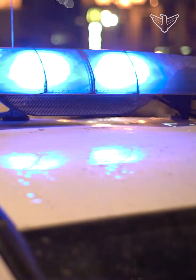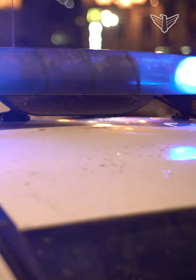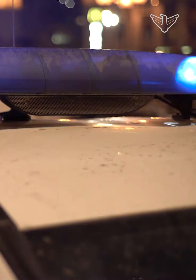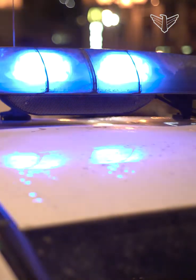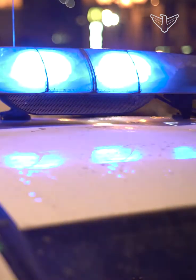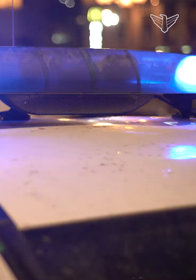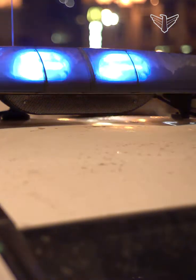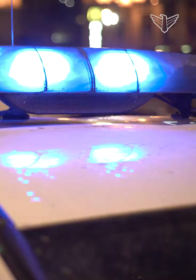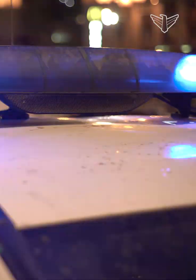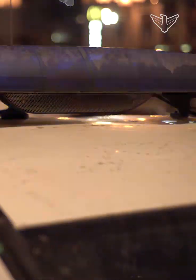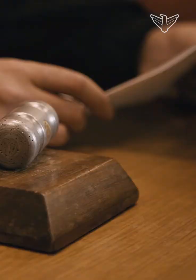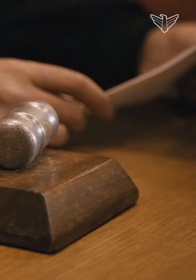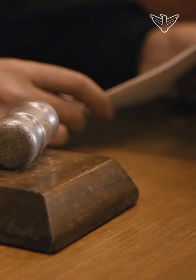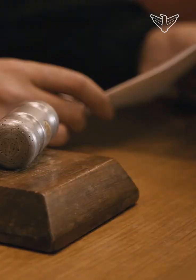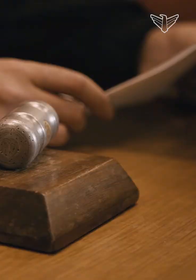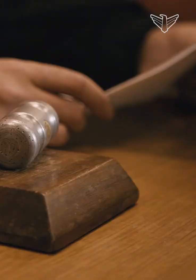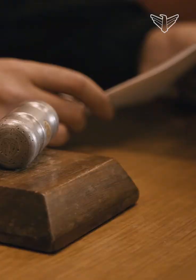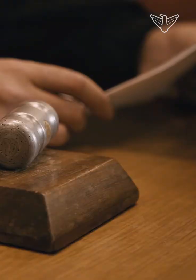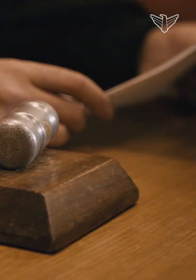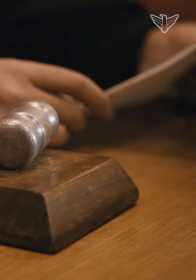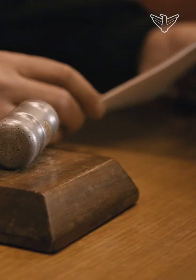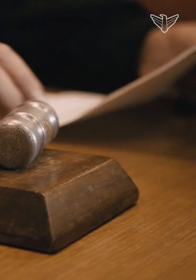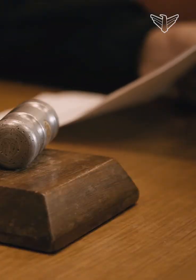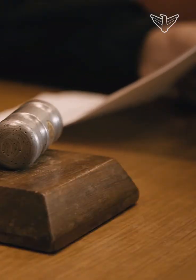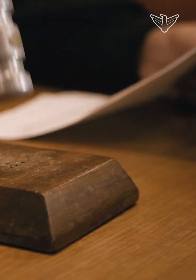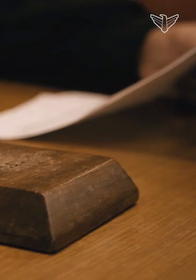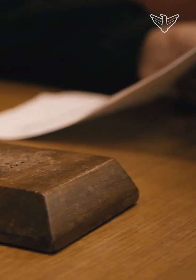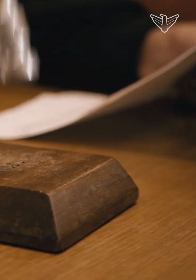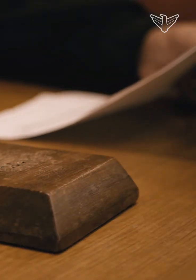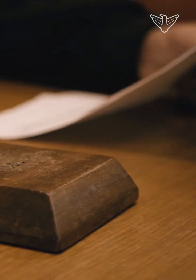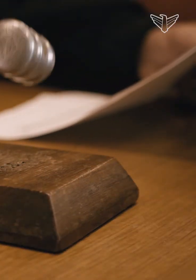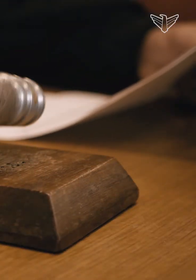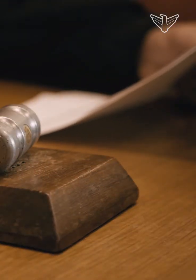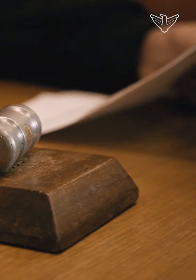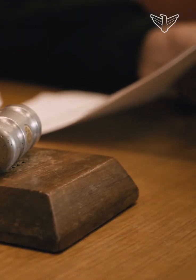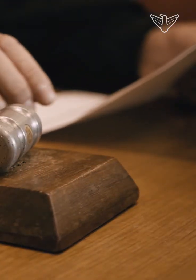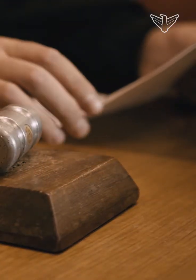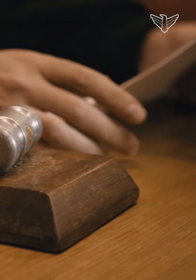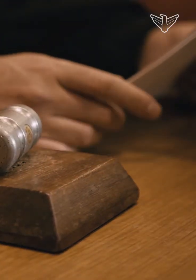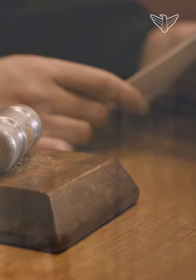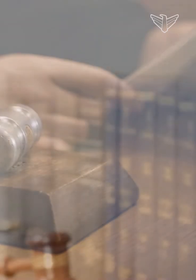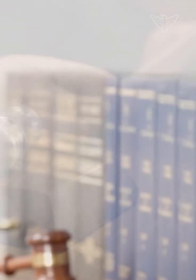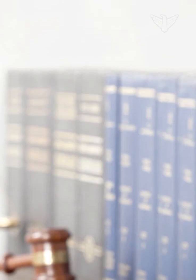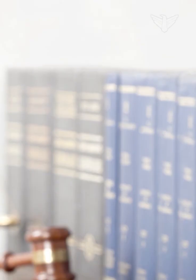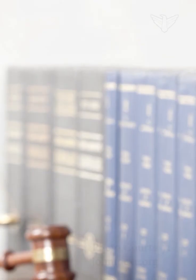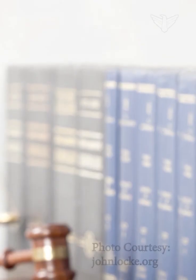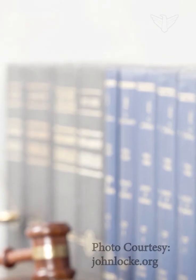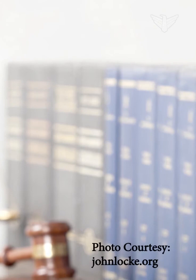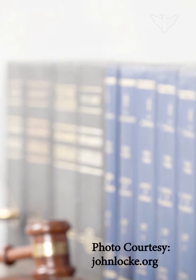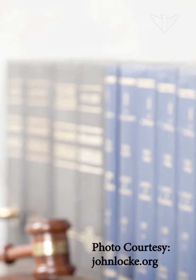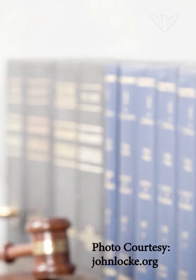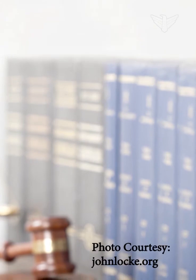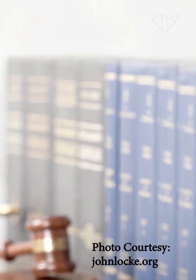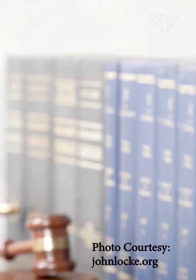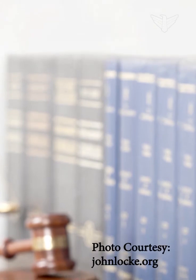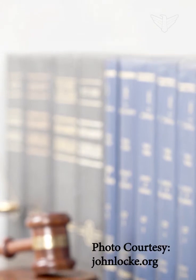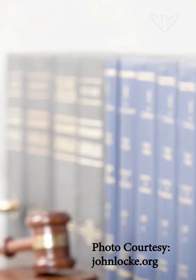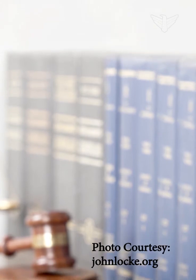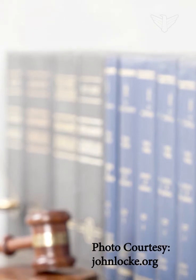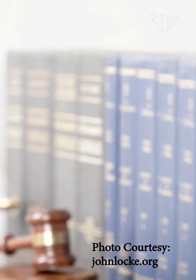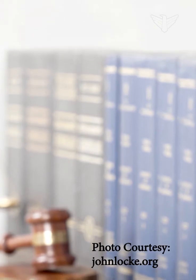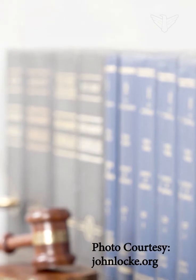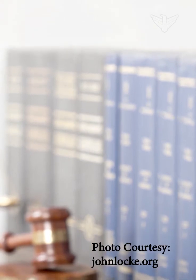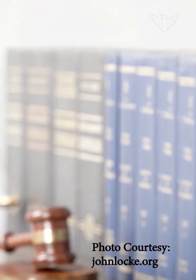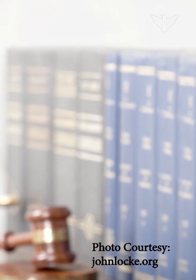involved in criminal activity, even in some cases when the owner is not found guilty of a crime. At the federal level, Noem says